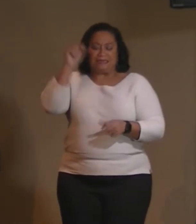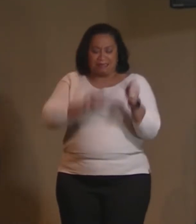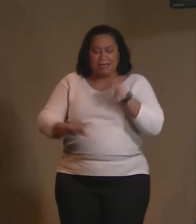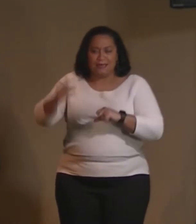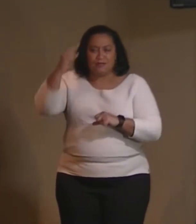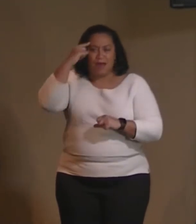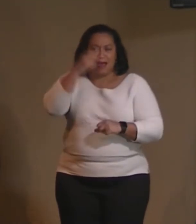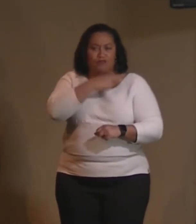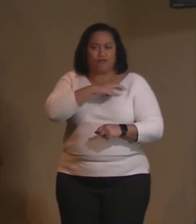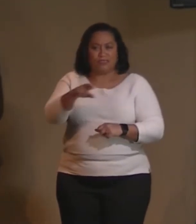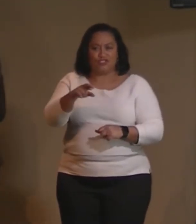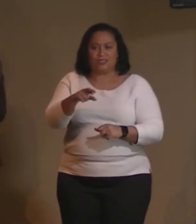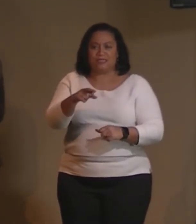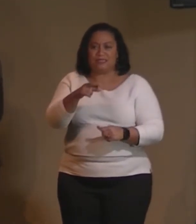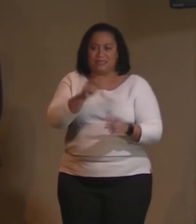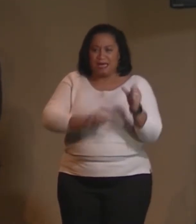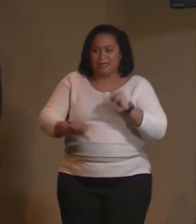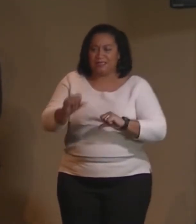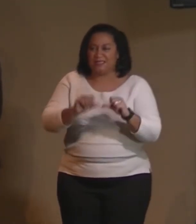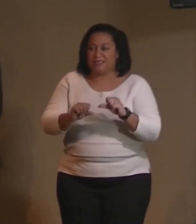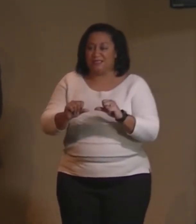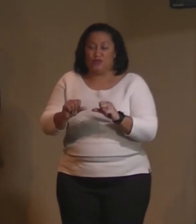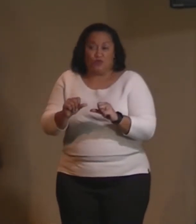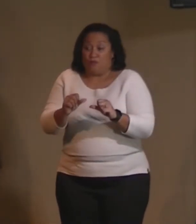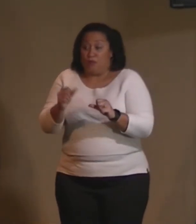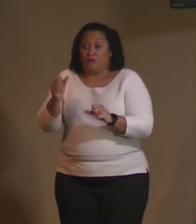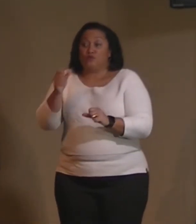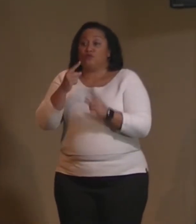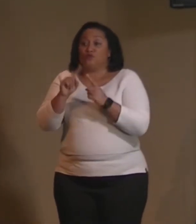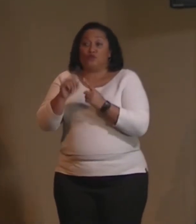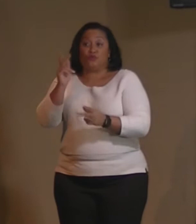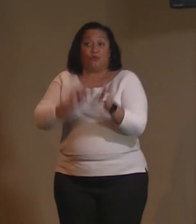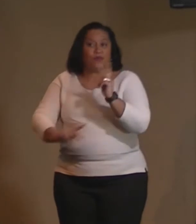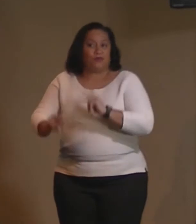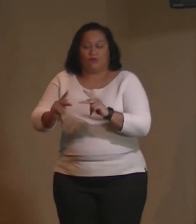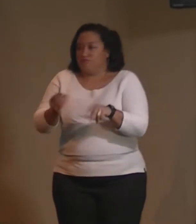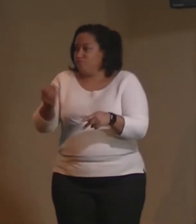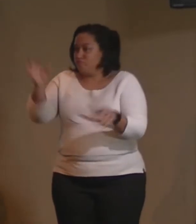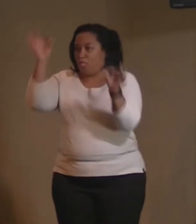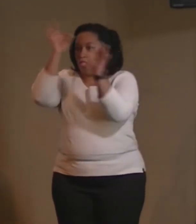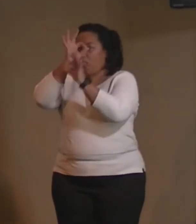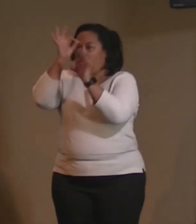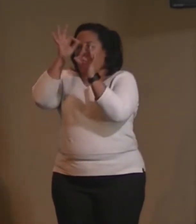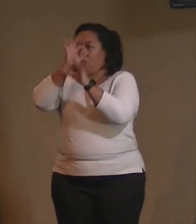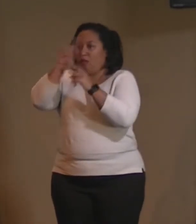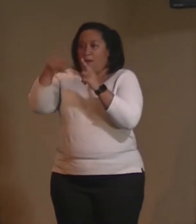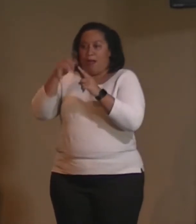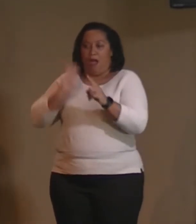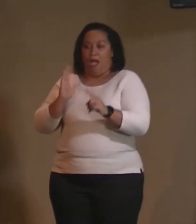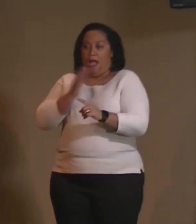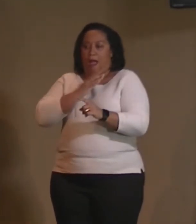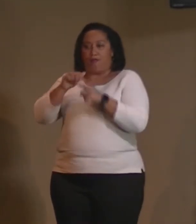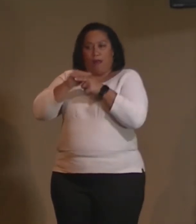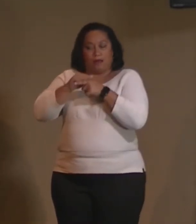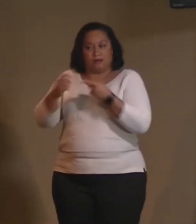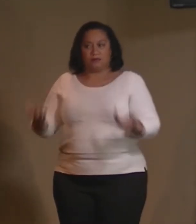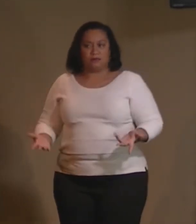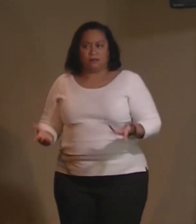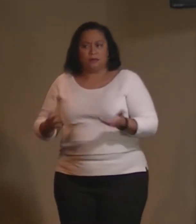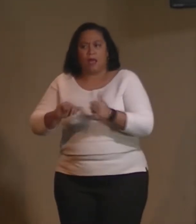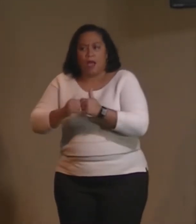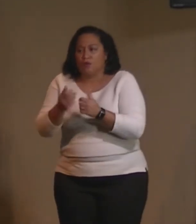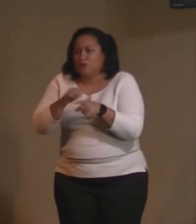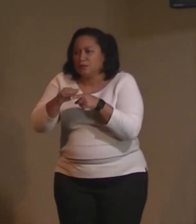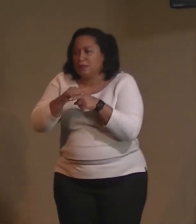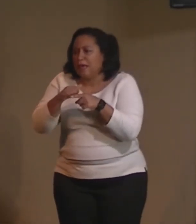is not familiar or has the wrong idea about who we are and what we study and practice? Like, what do you say? How do you